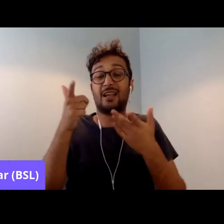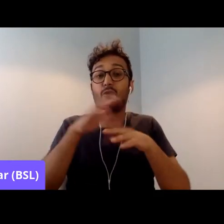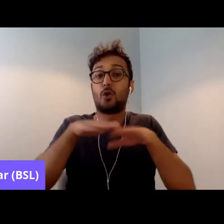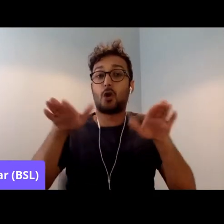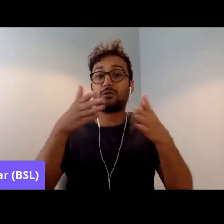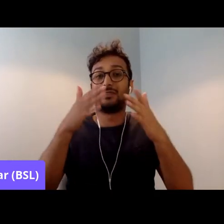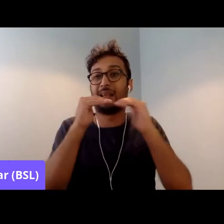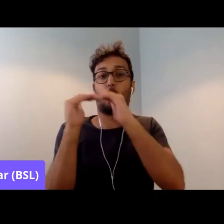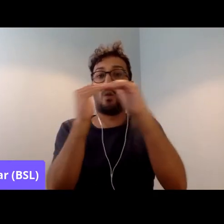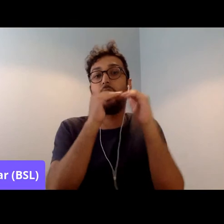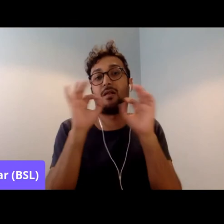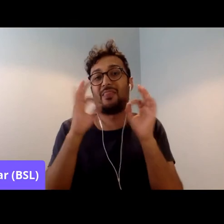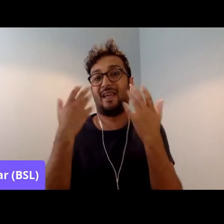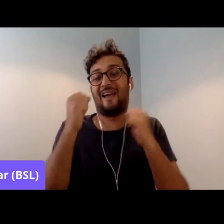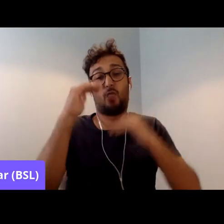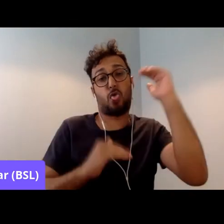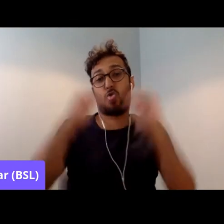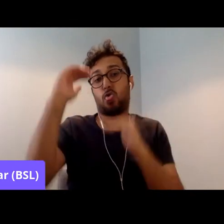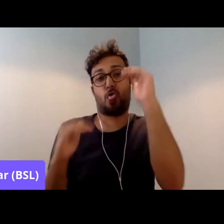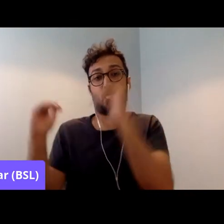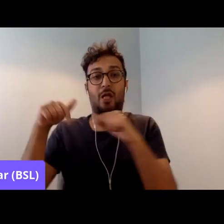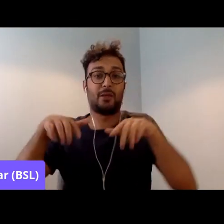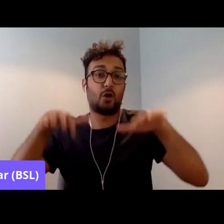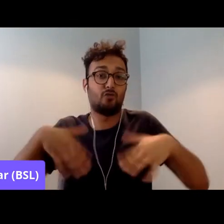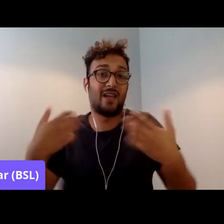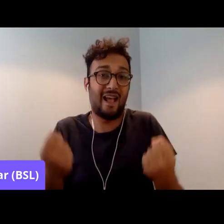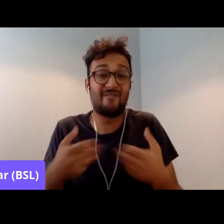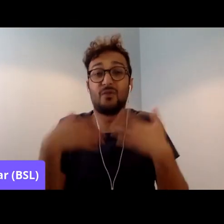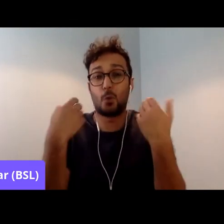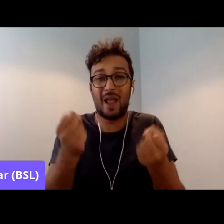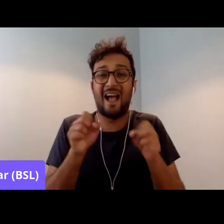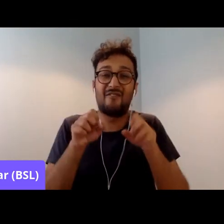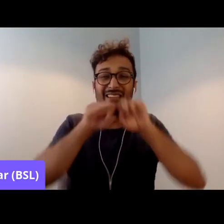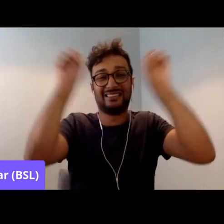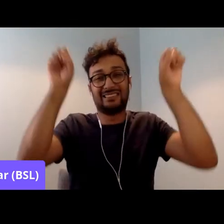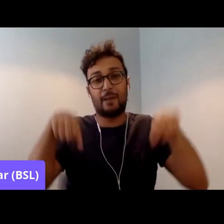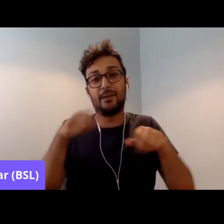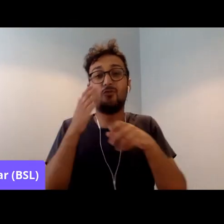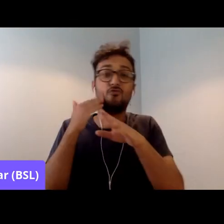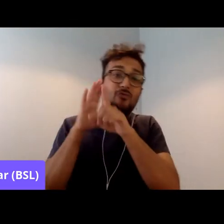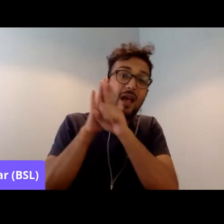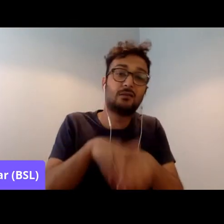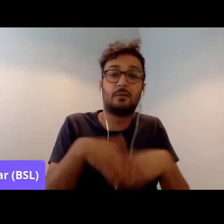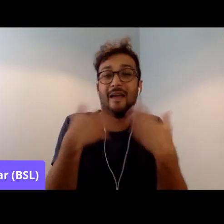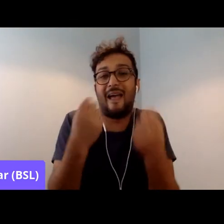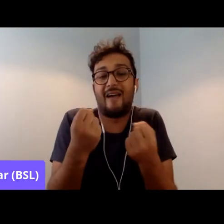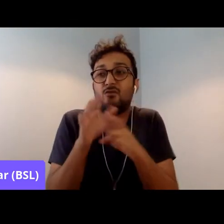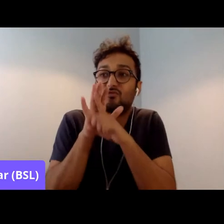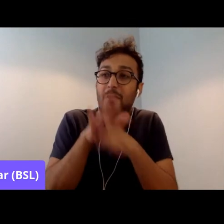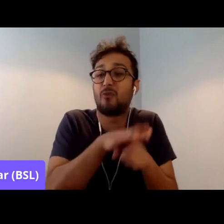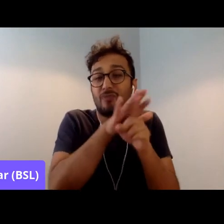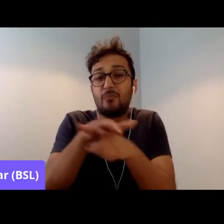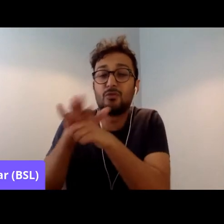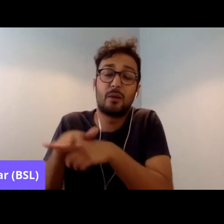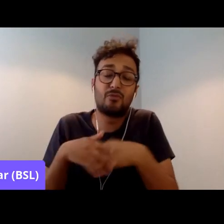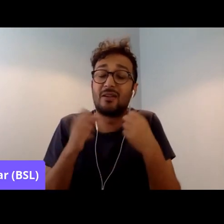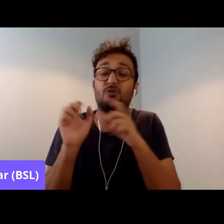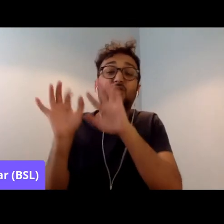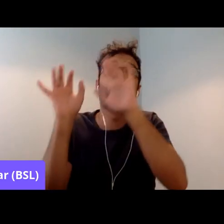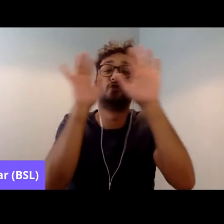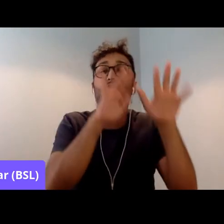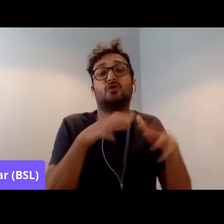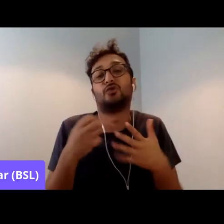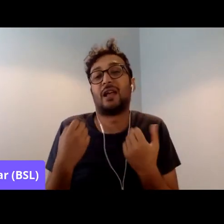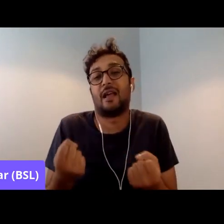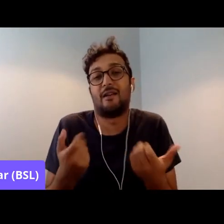and we do have systemic, um, racism and so forth and discrimination. So there are lots of barriers and it is important